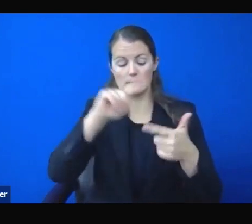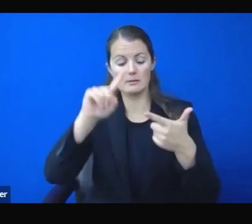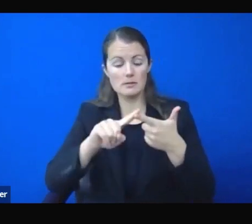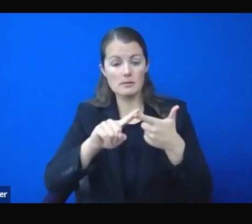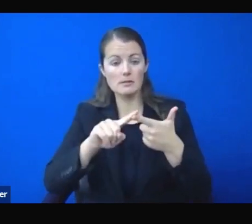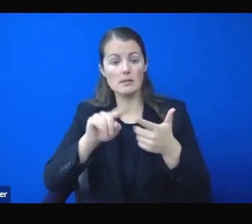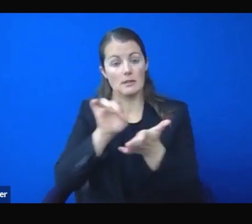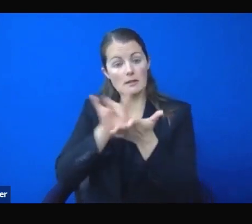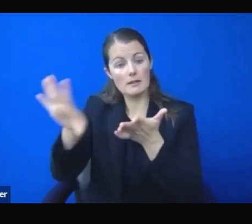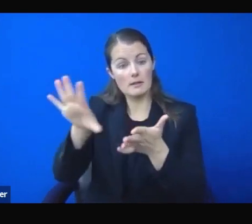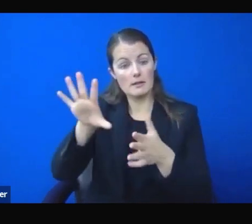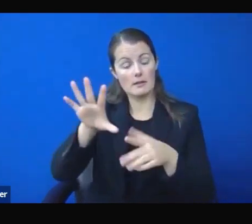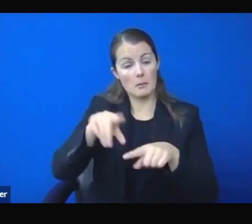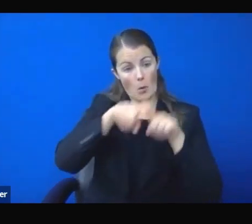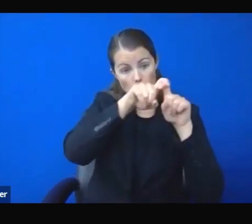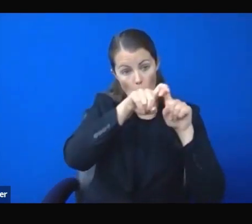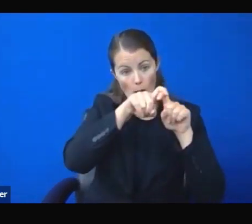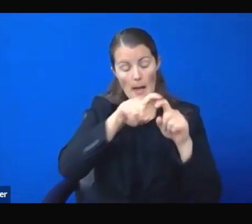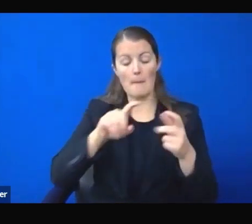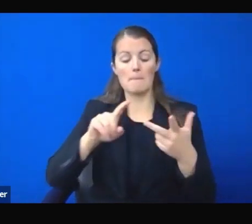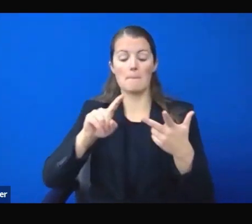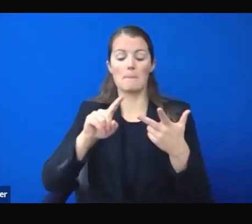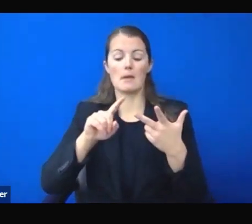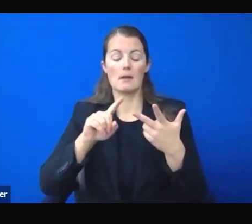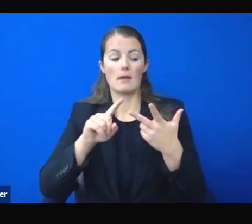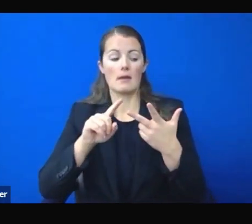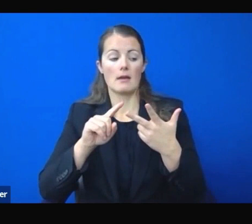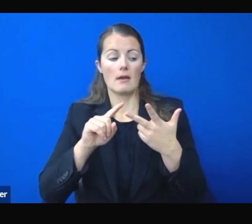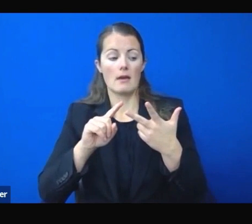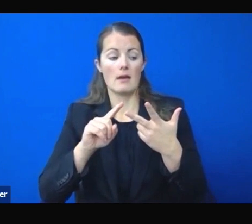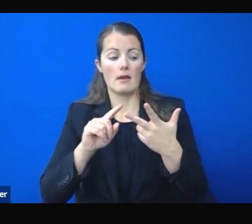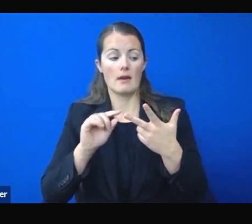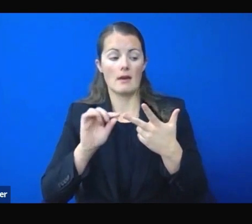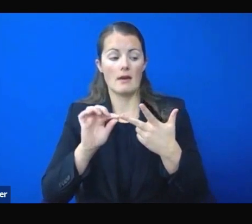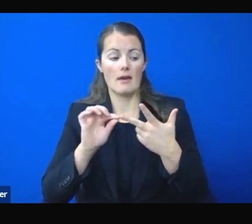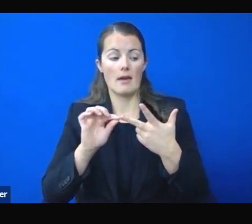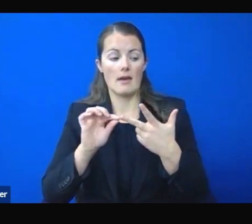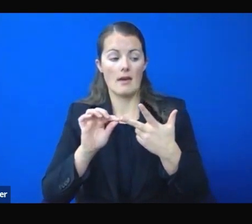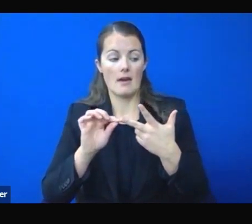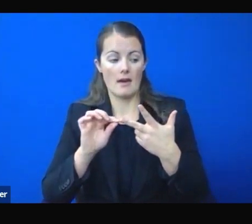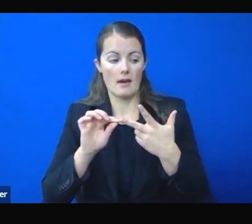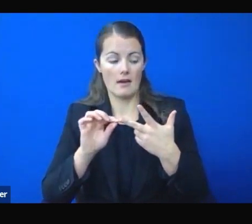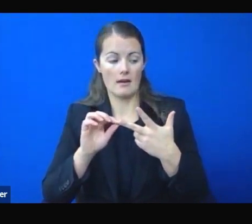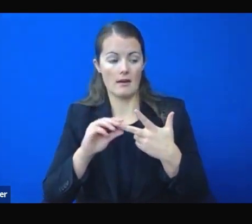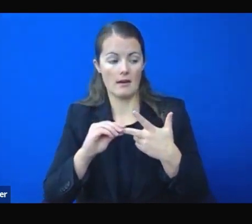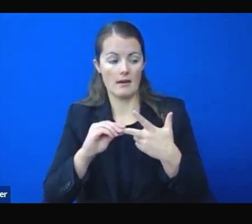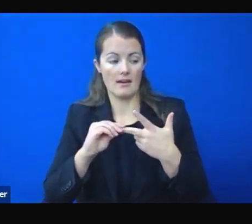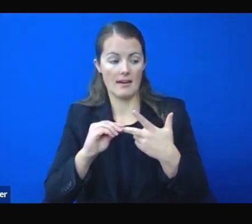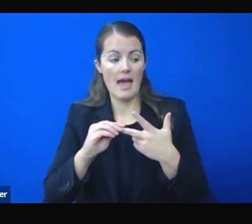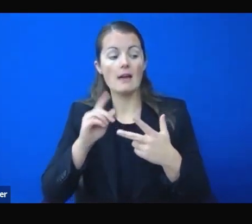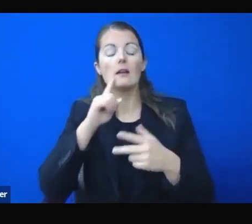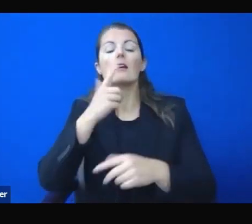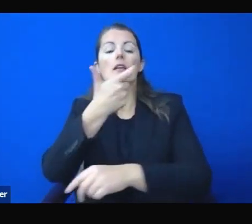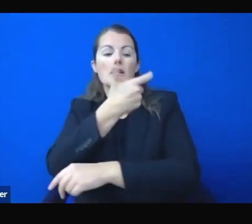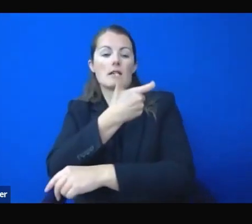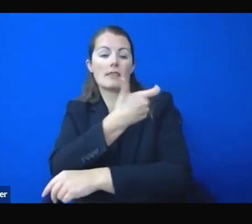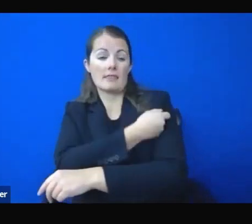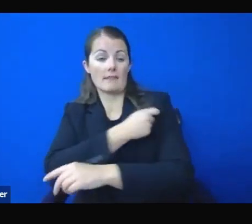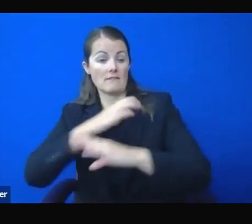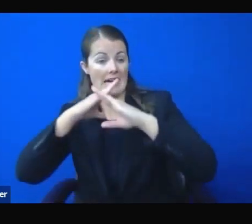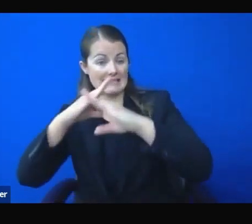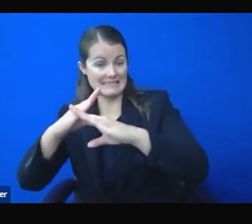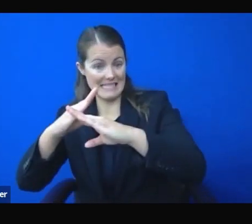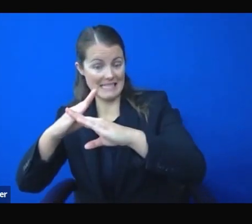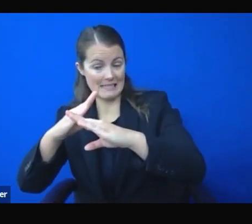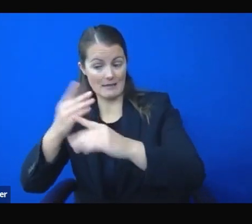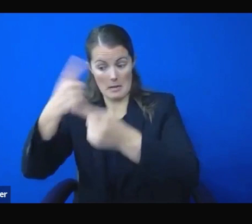We are fighting the virus. We cannot fight one another. There isn't a day that goes by when I don't think about the